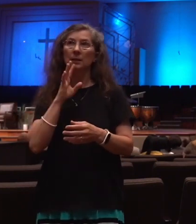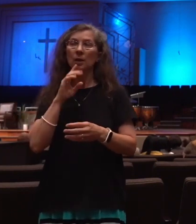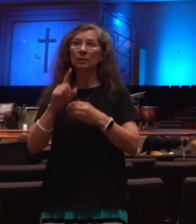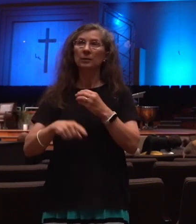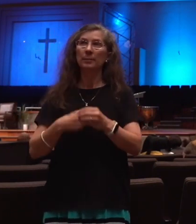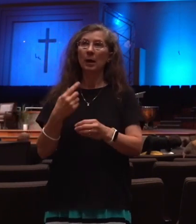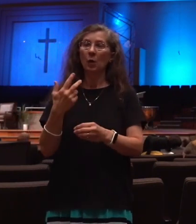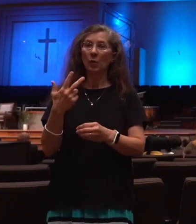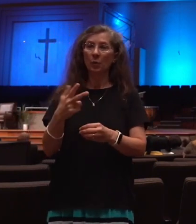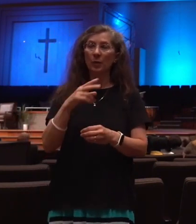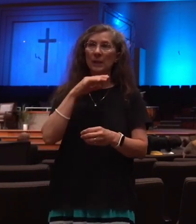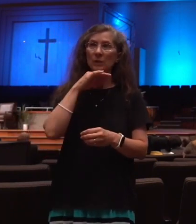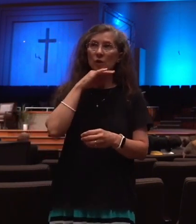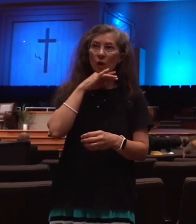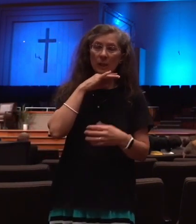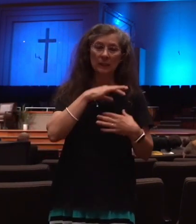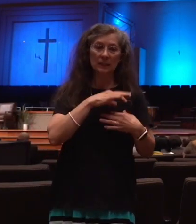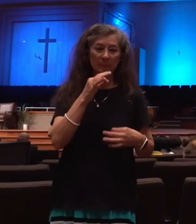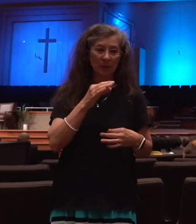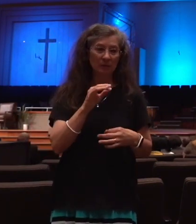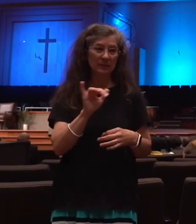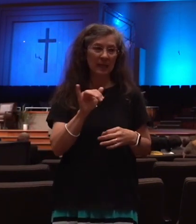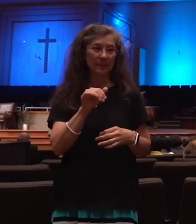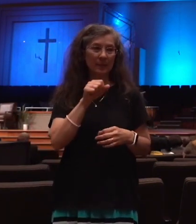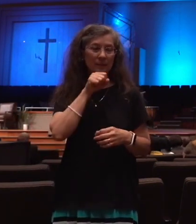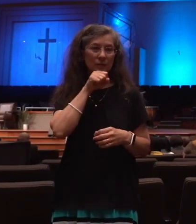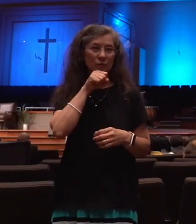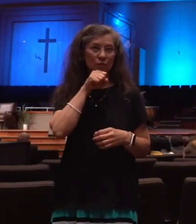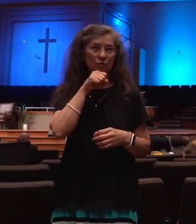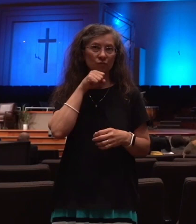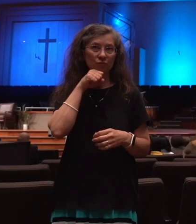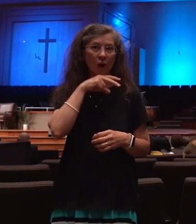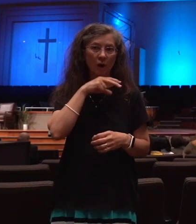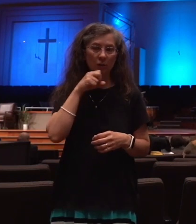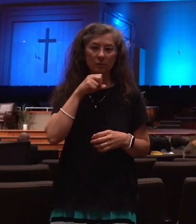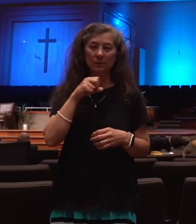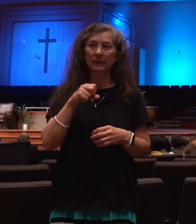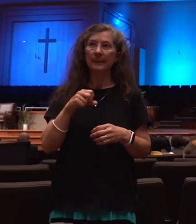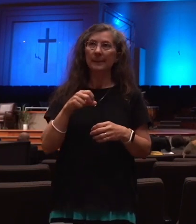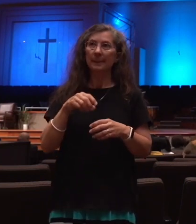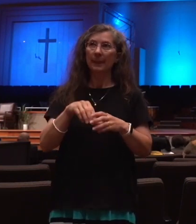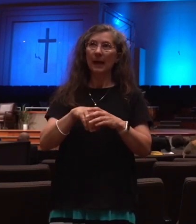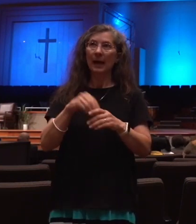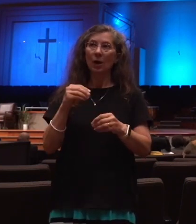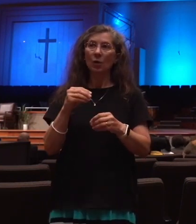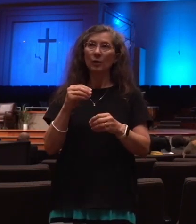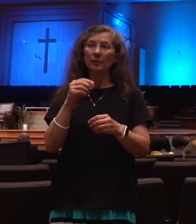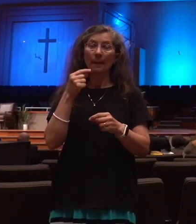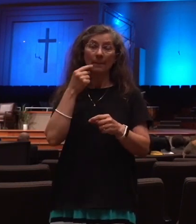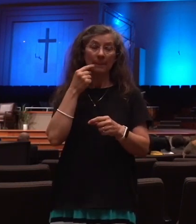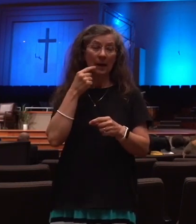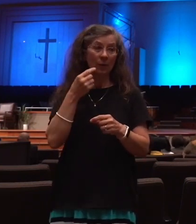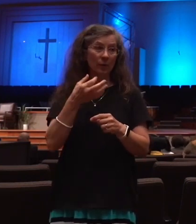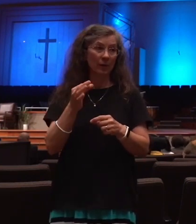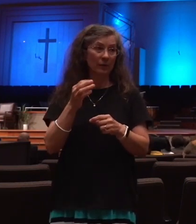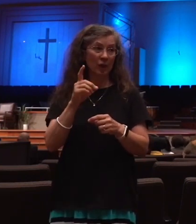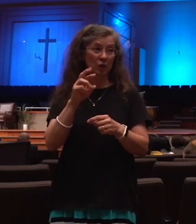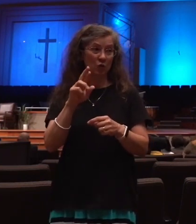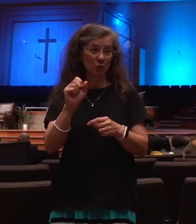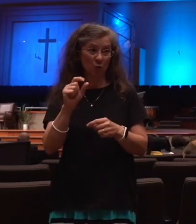like frogs come out of the mouth of the dragon and out of the mouth of the beast and out of the mouth of the false prophet. For they are the spirits of